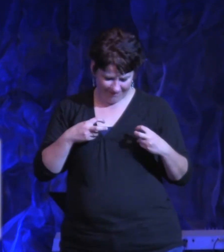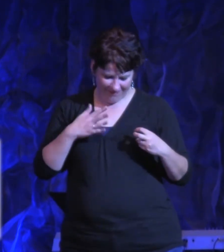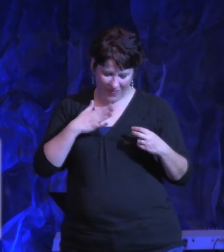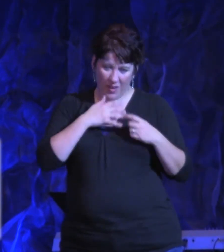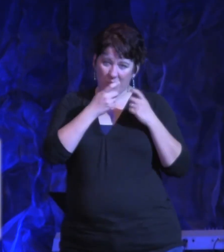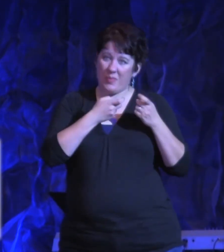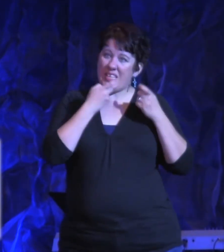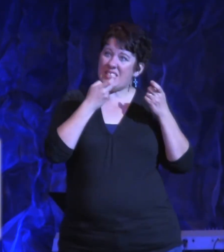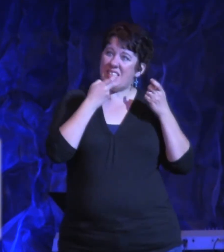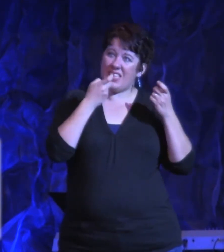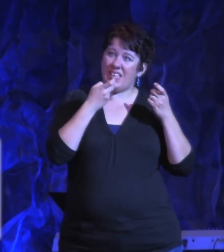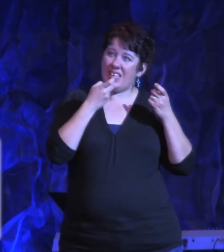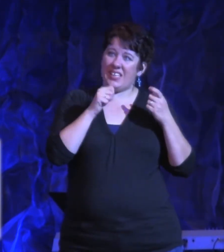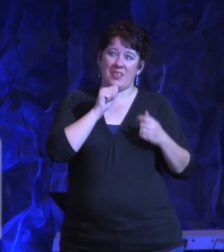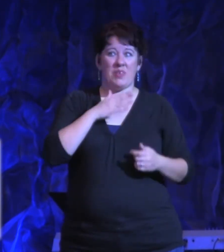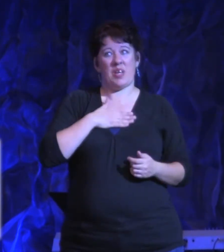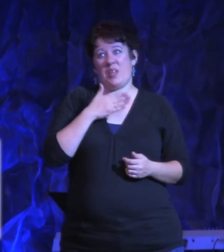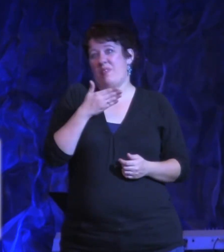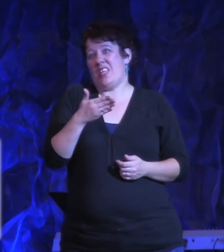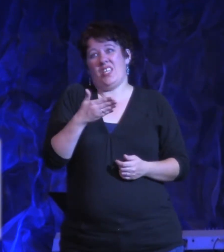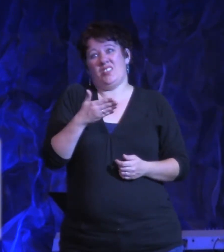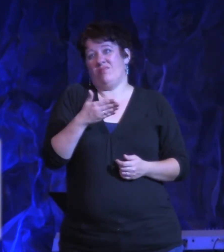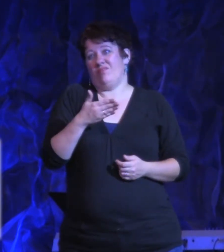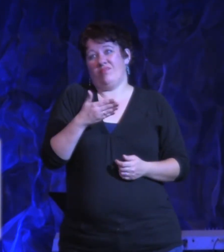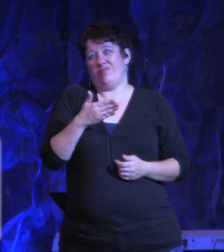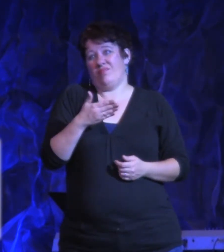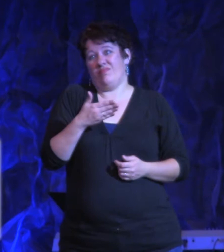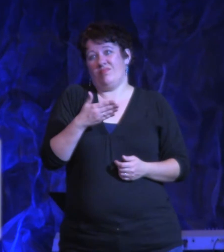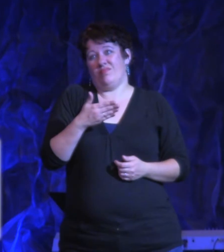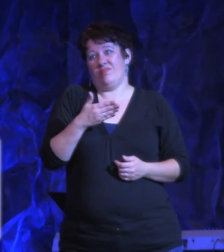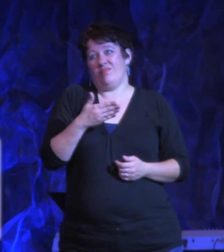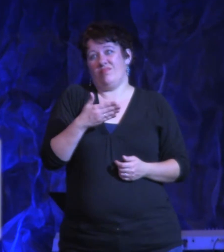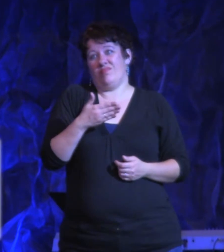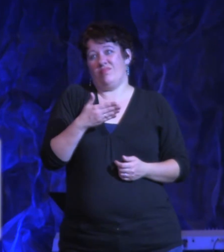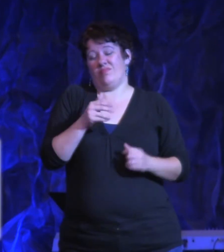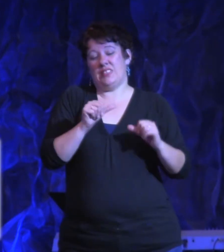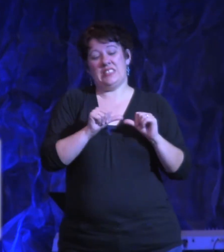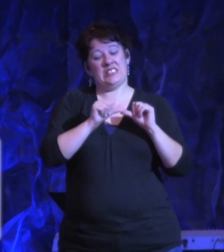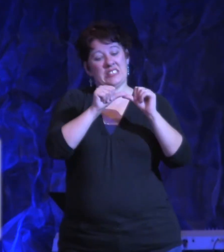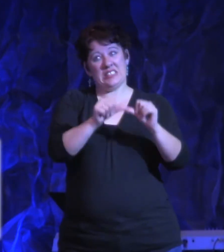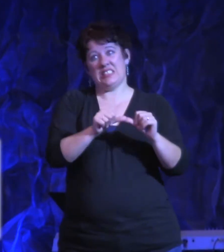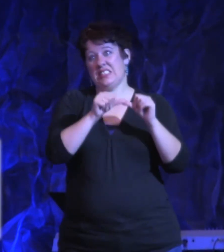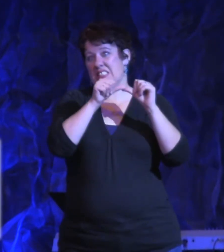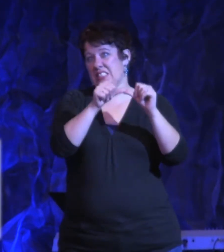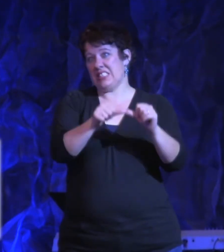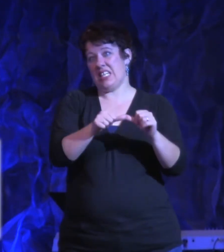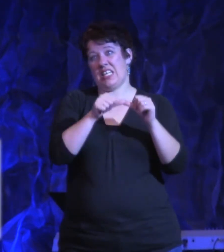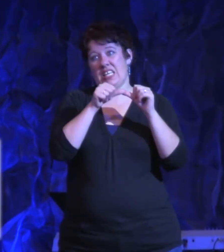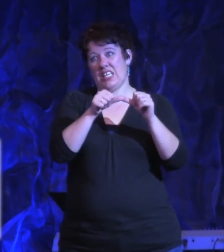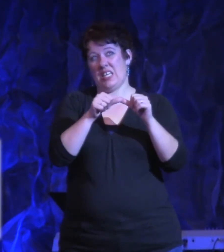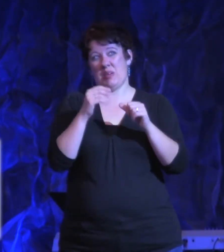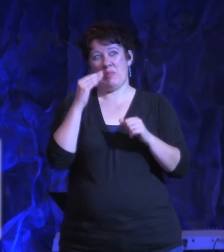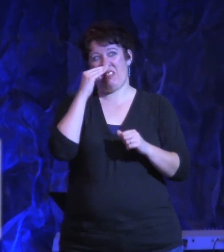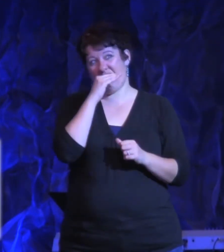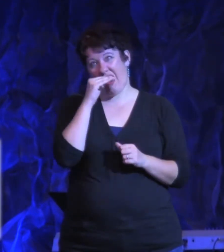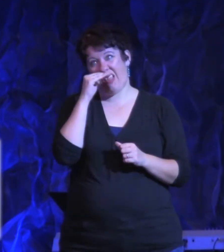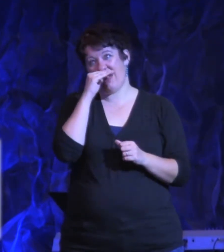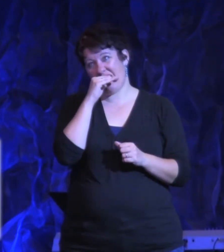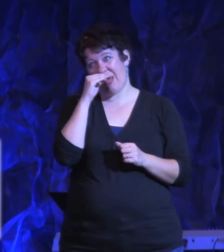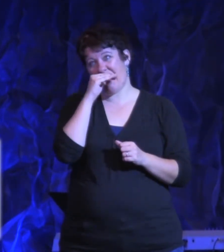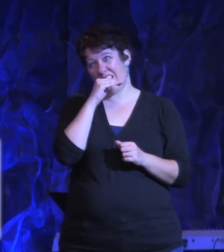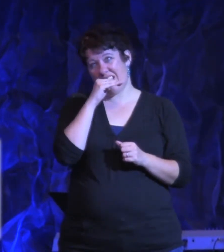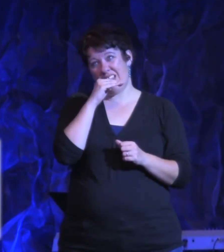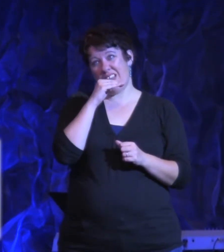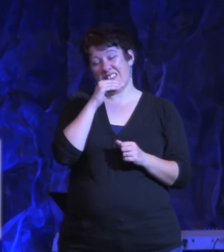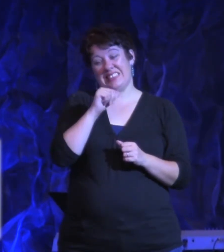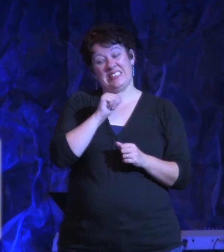life. and I've just been excusing why I have it or just call it a little white lie and I hadn't